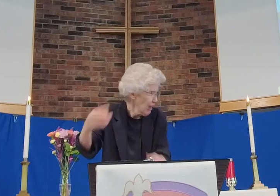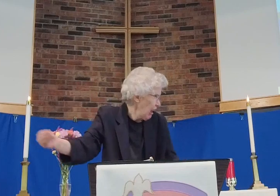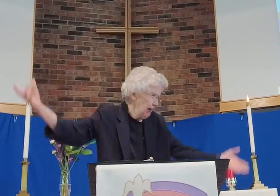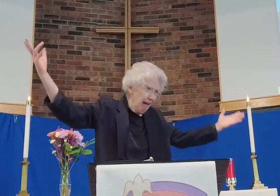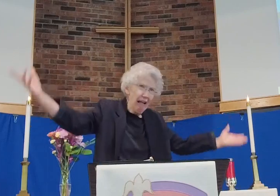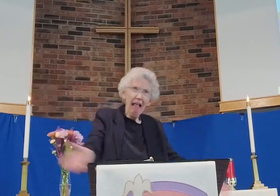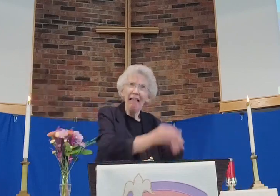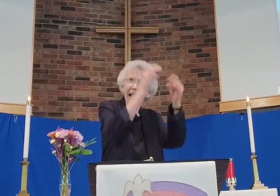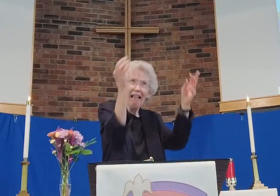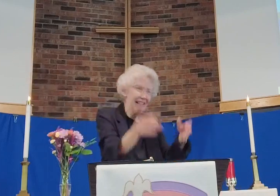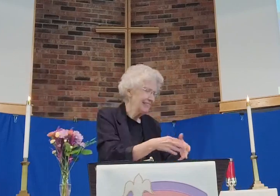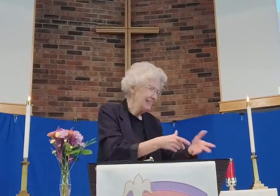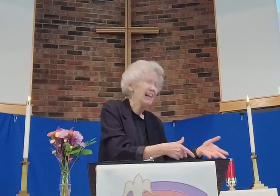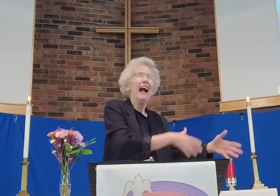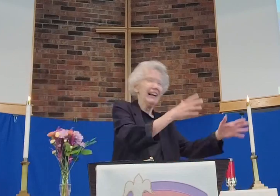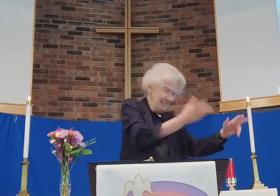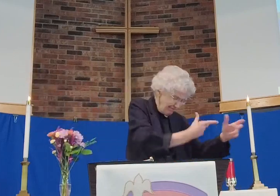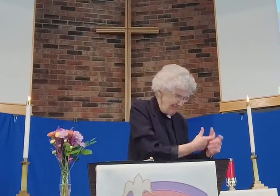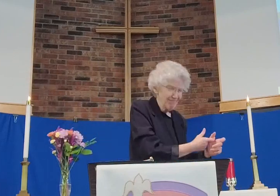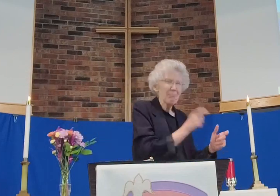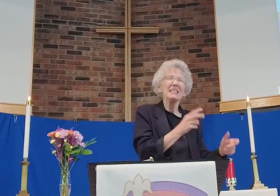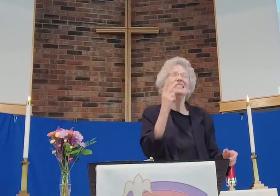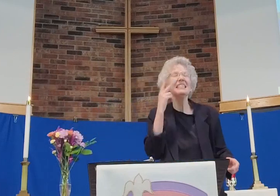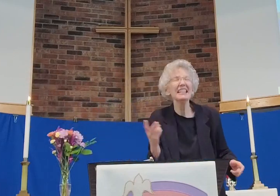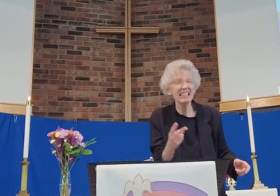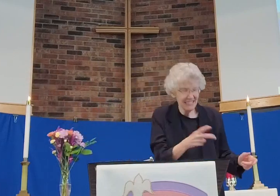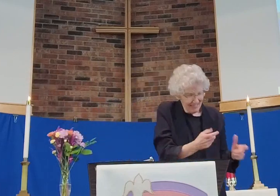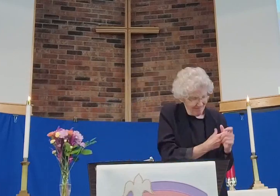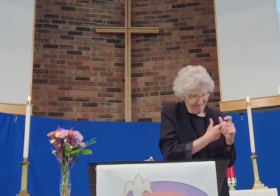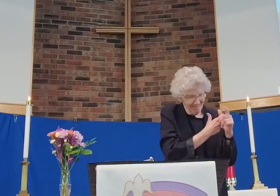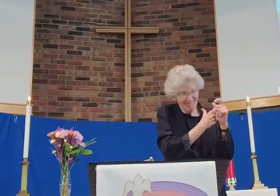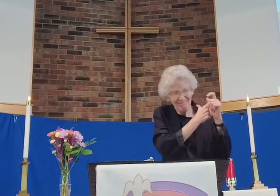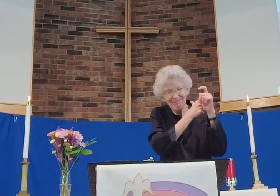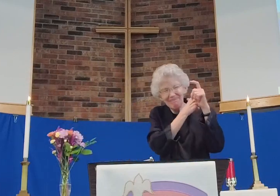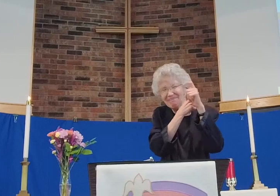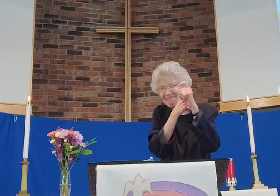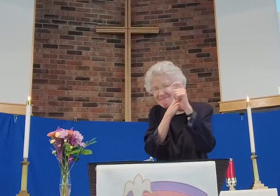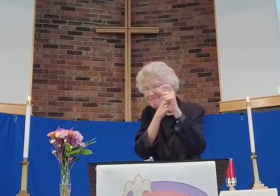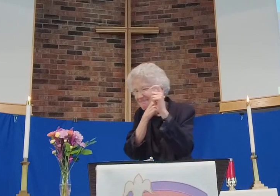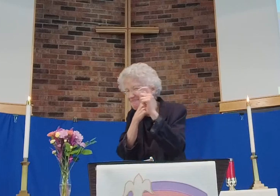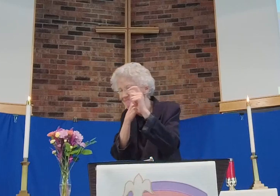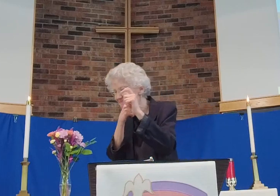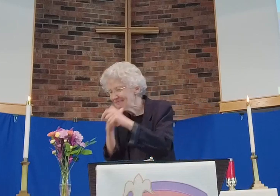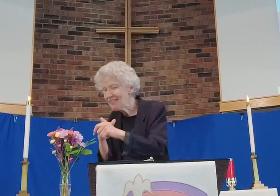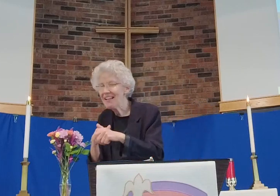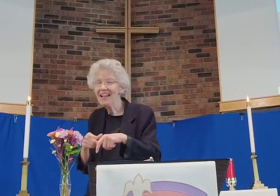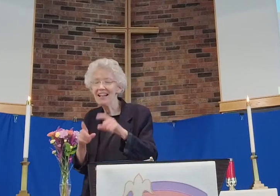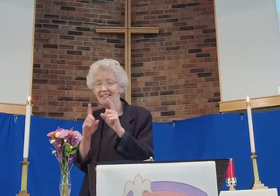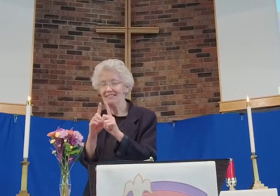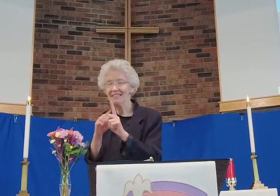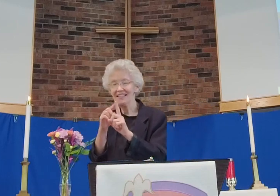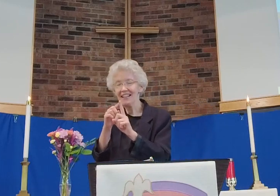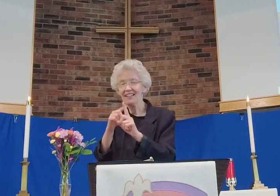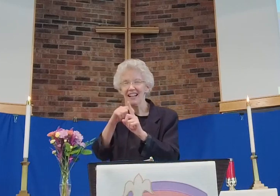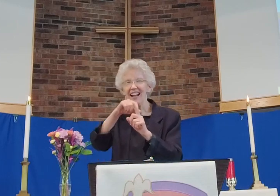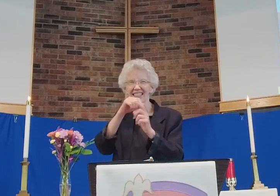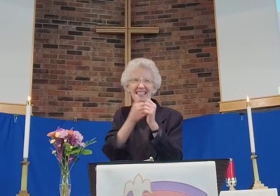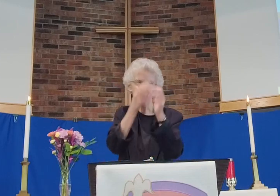taken the Lord from the tomb. We don't know where they have put him. Peter and the other disciples started from the tomb.